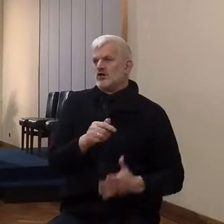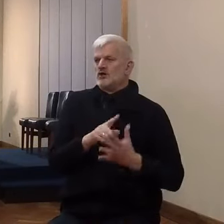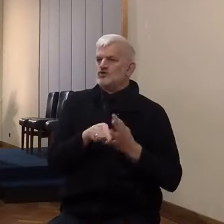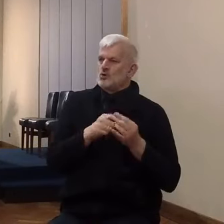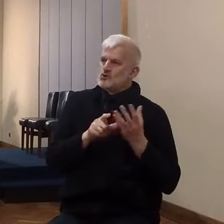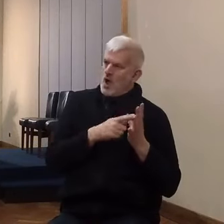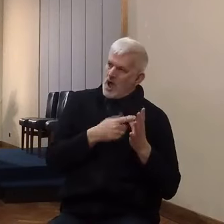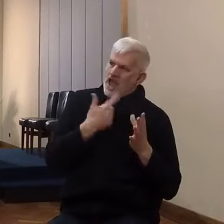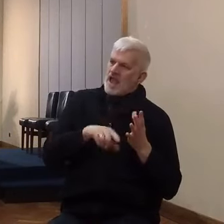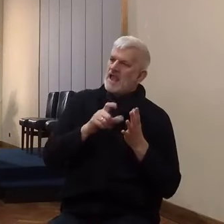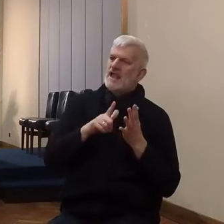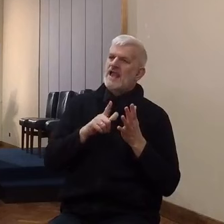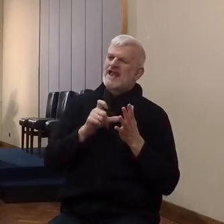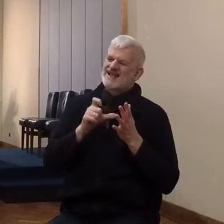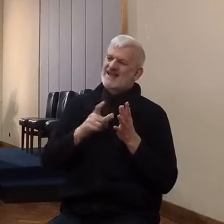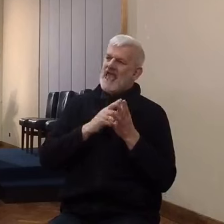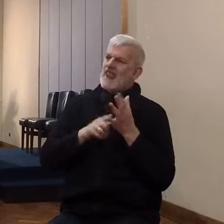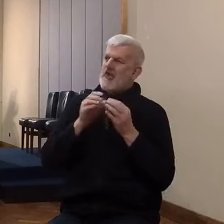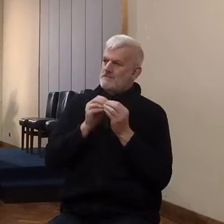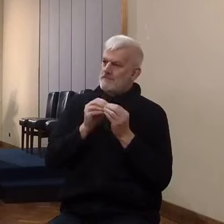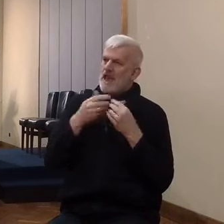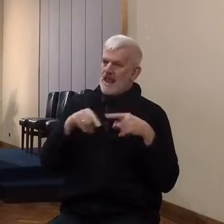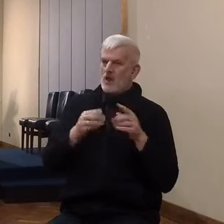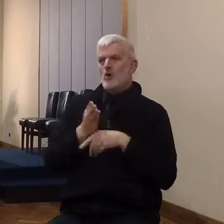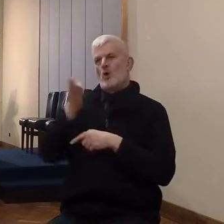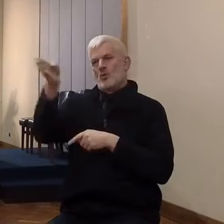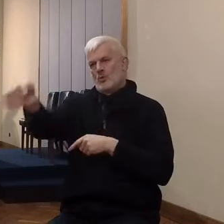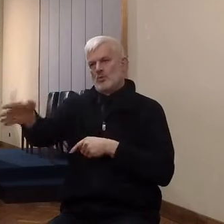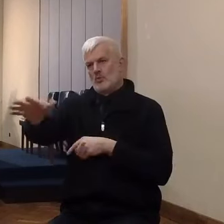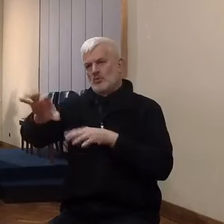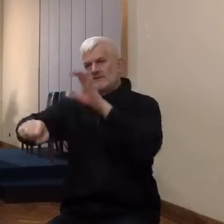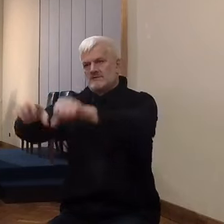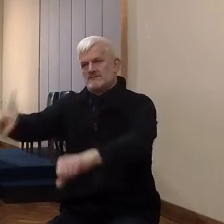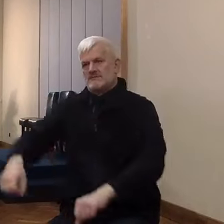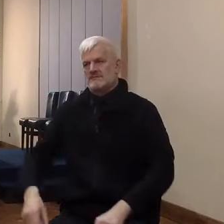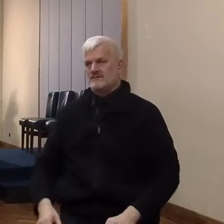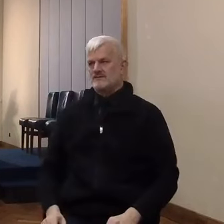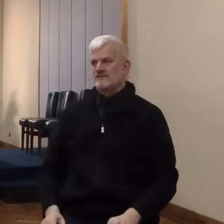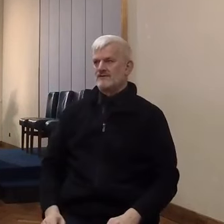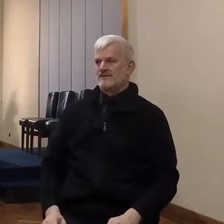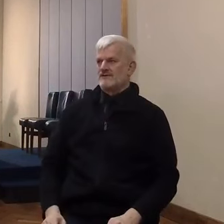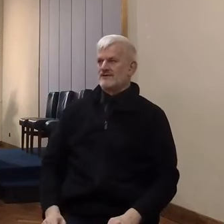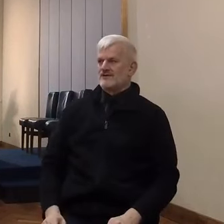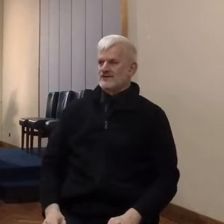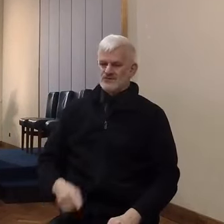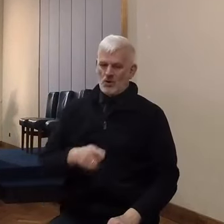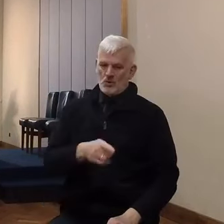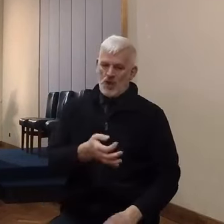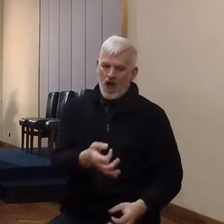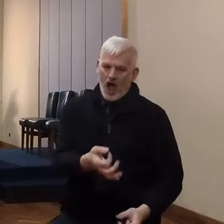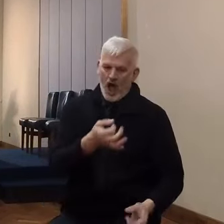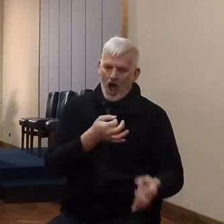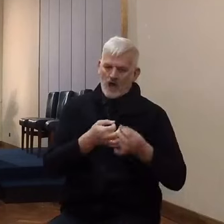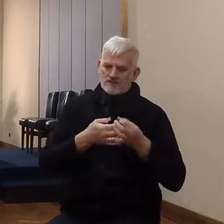So it was insult to God. But he proved himself already. He'd led them by means of the